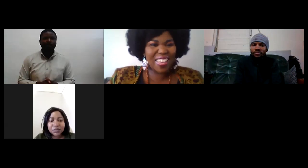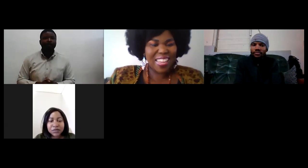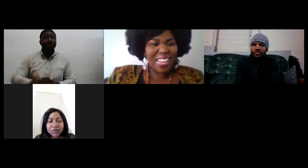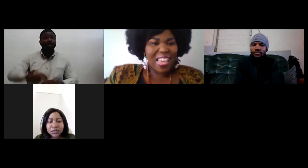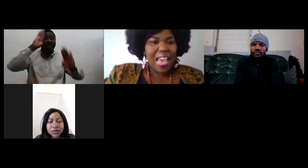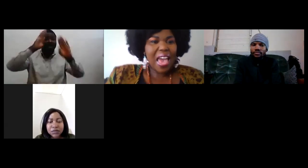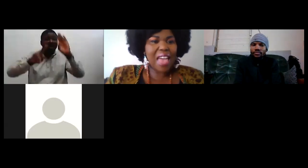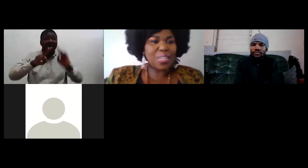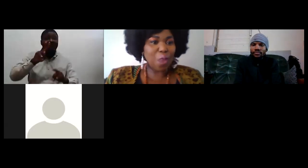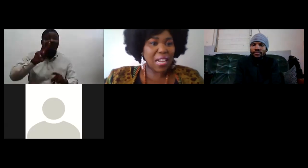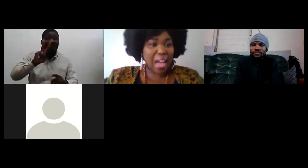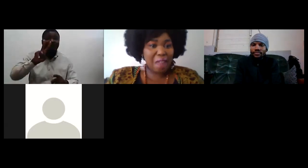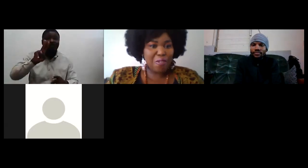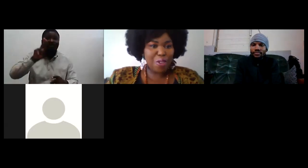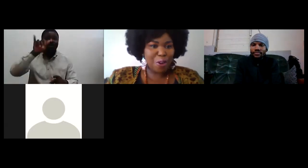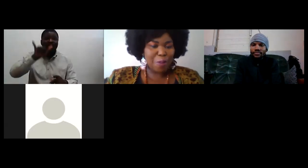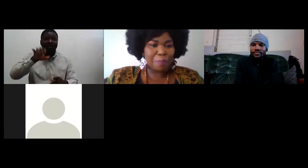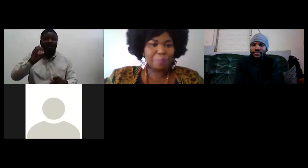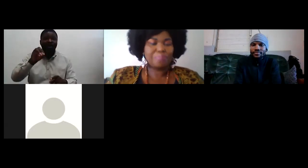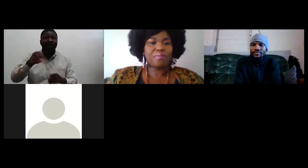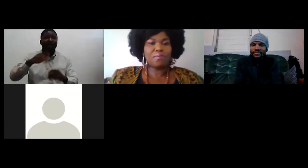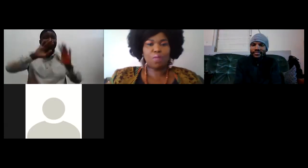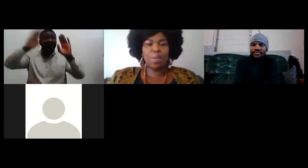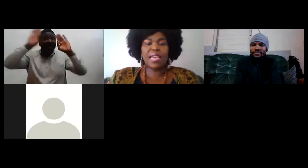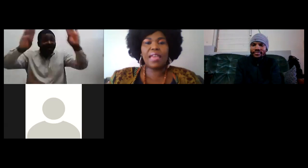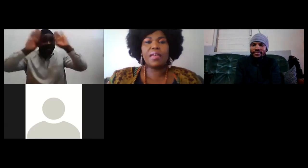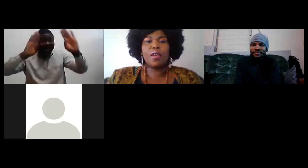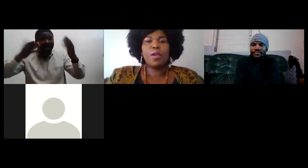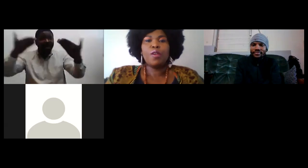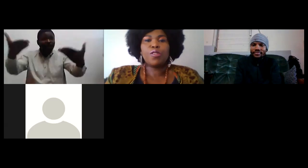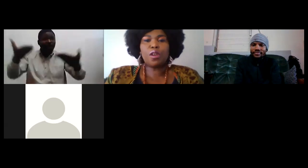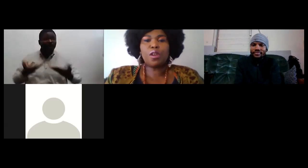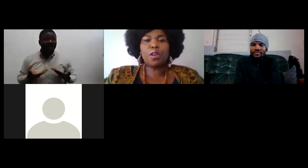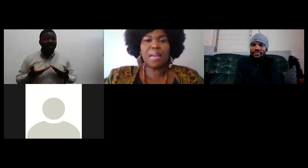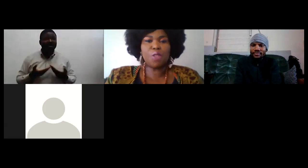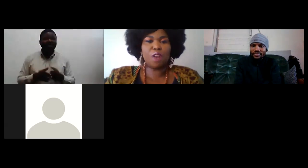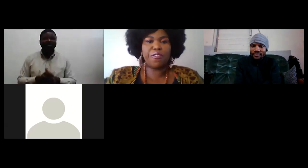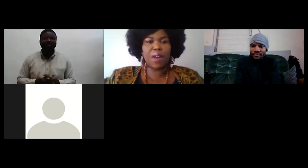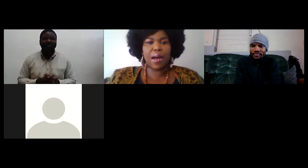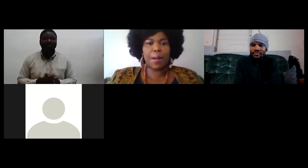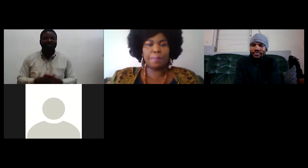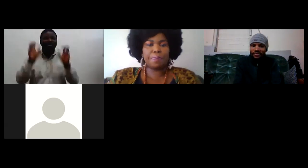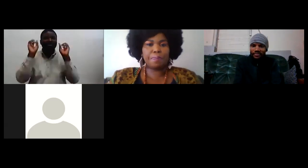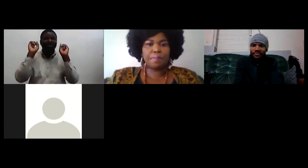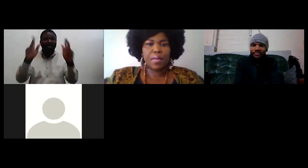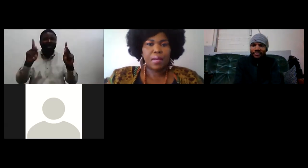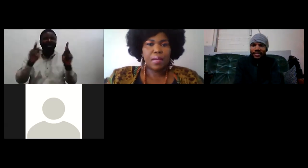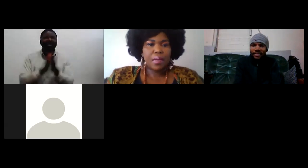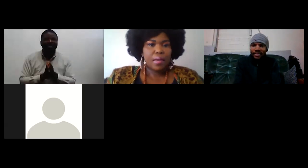welcome okay so in terms of um